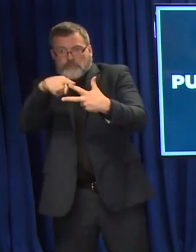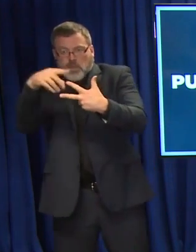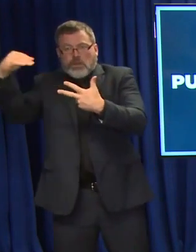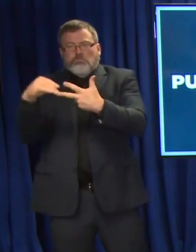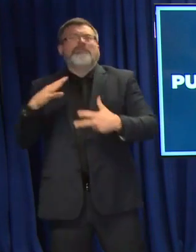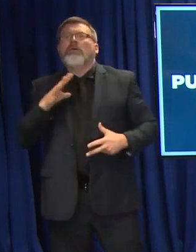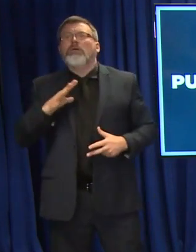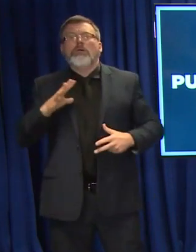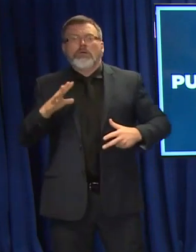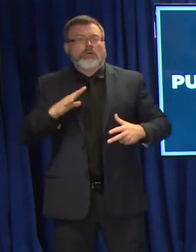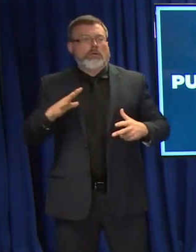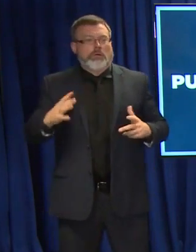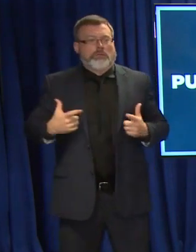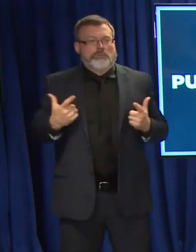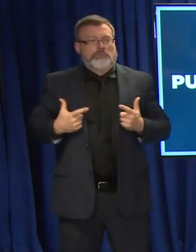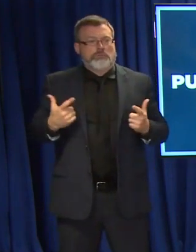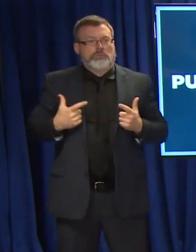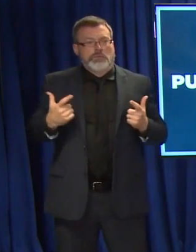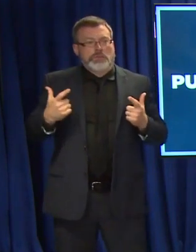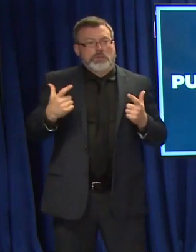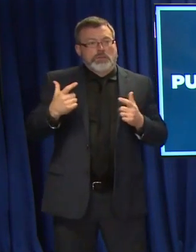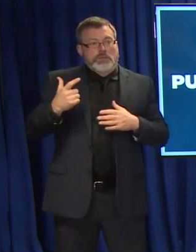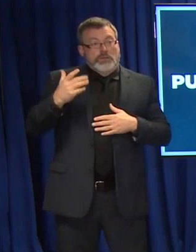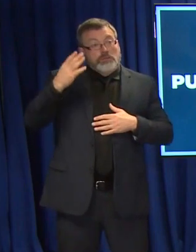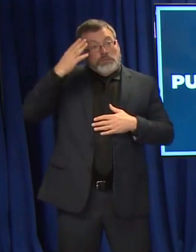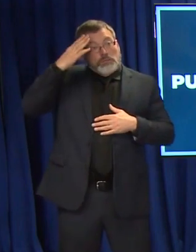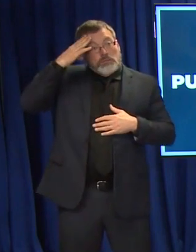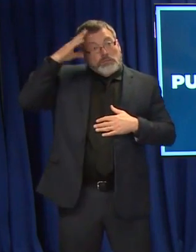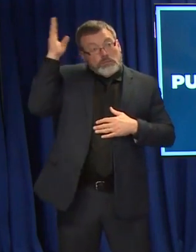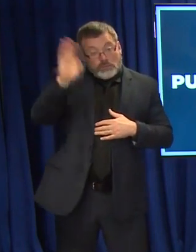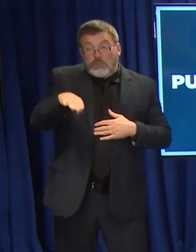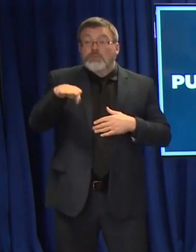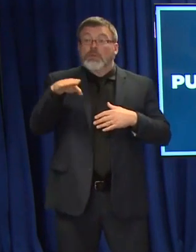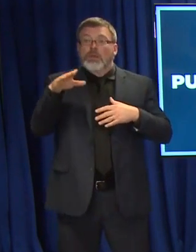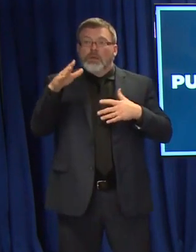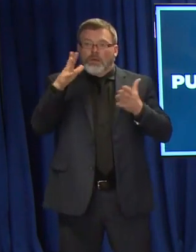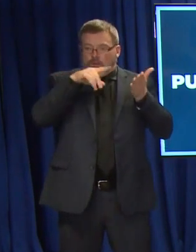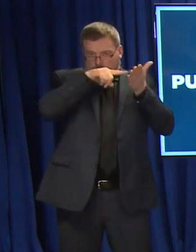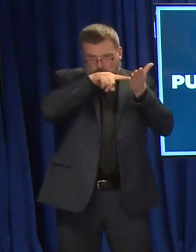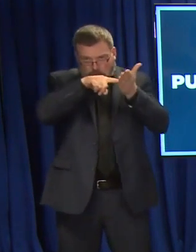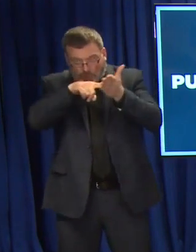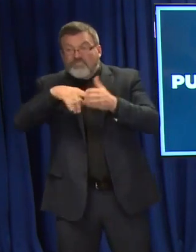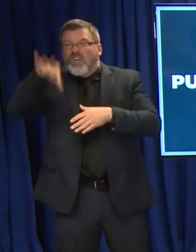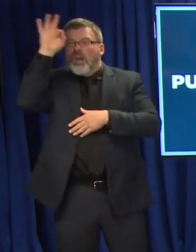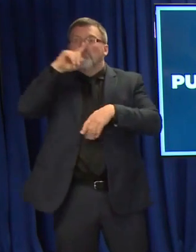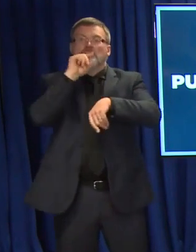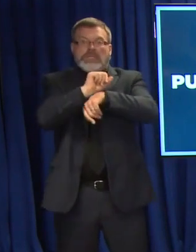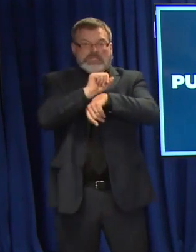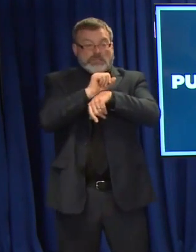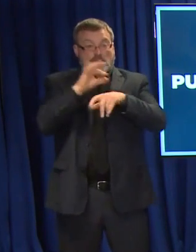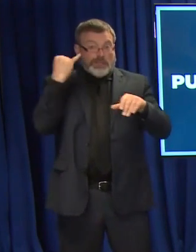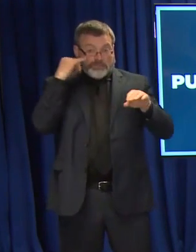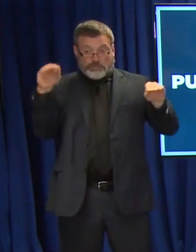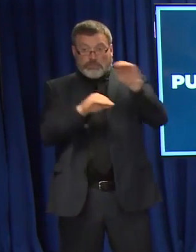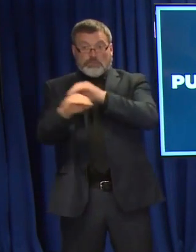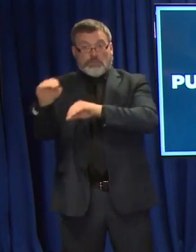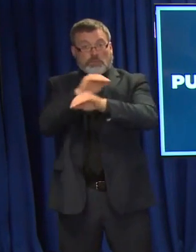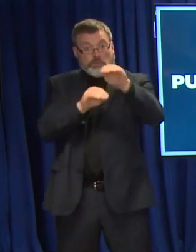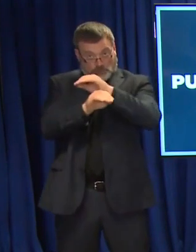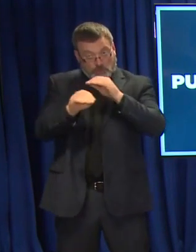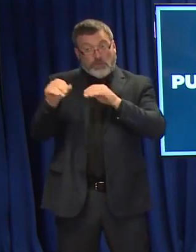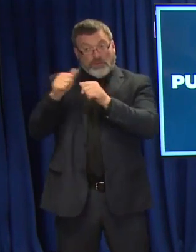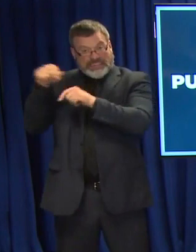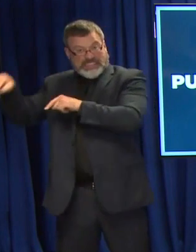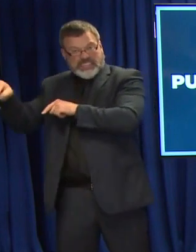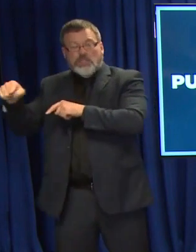higher antibody boosting levels for people that got their first dose with the Janssen vaccine. So there are options available for people seeking